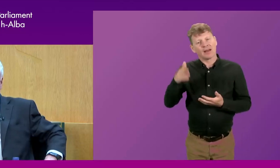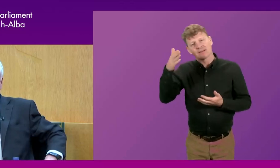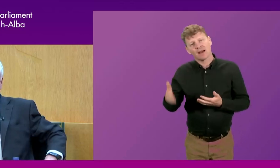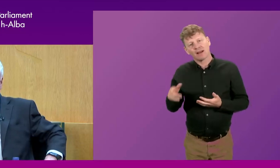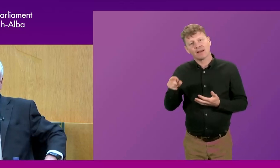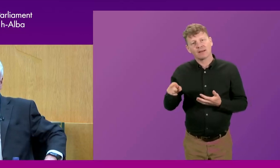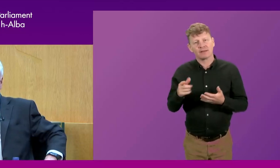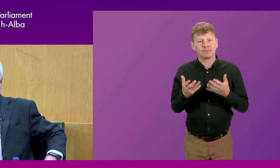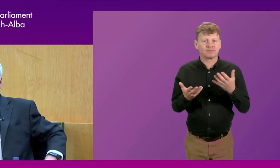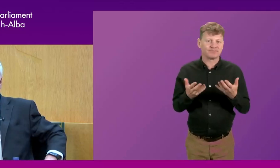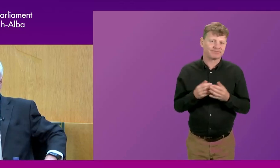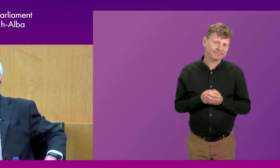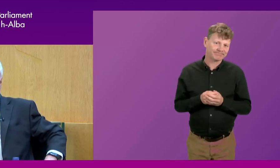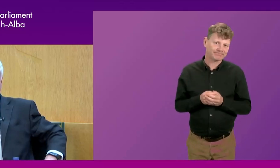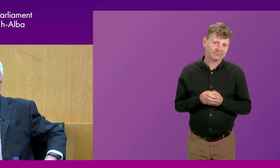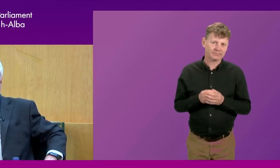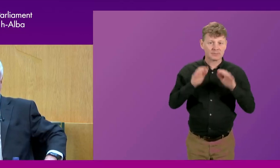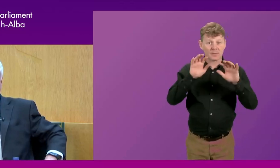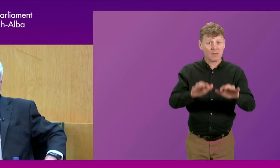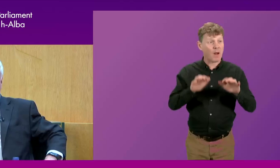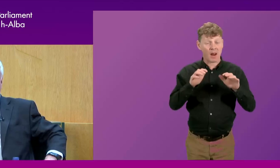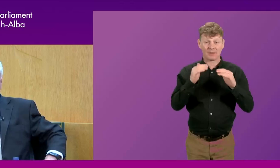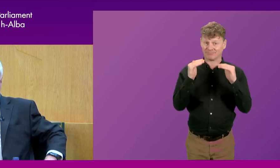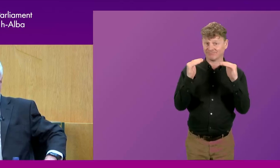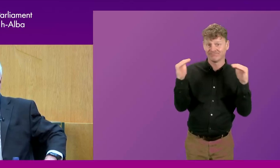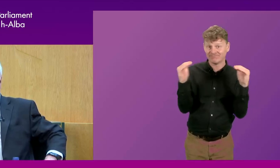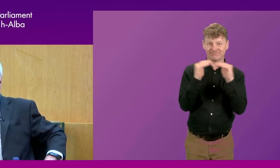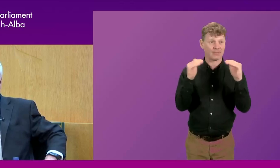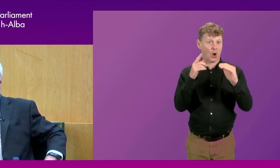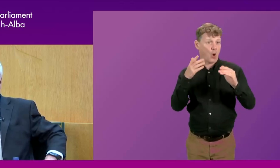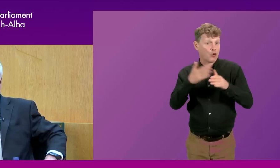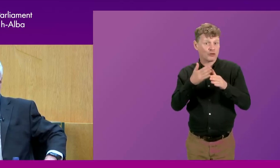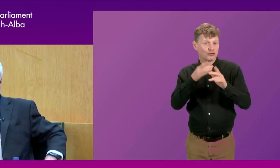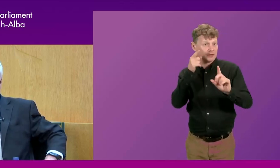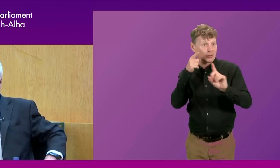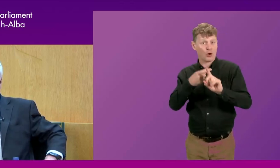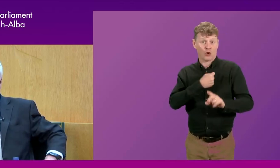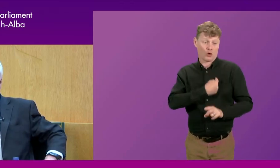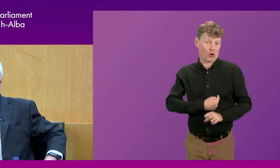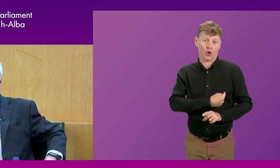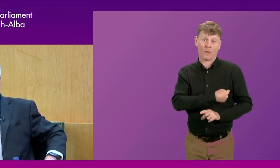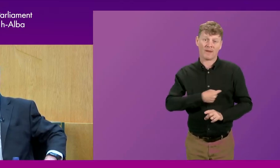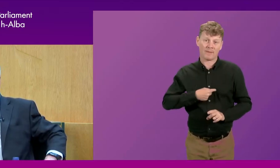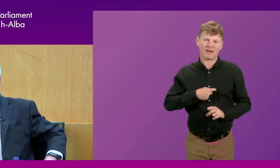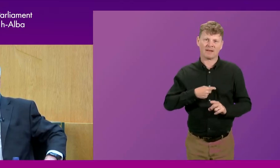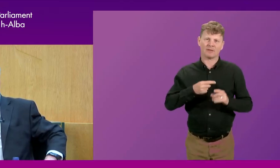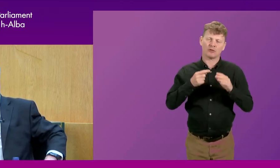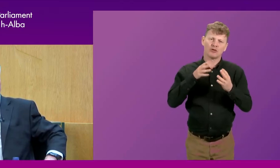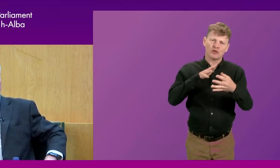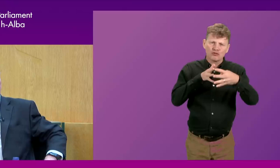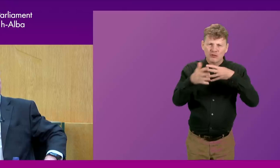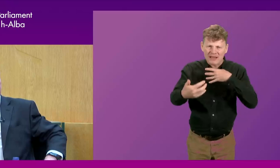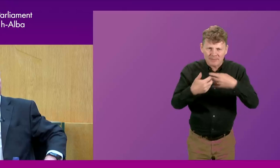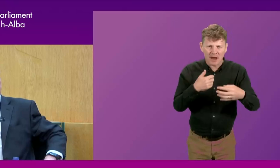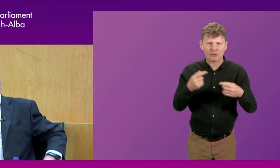I don't think the Parliament's always lived up to the original commitment to transparency, cross